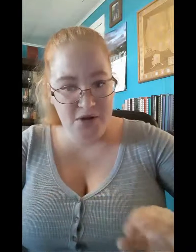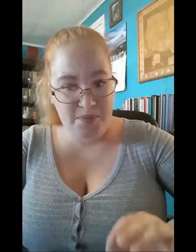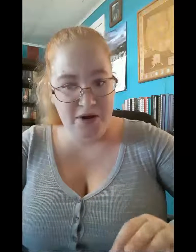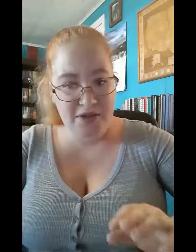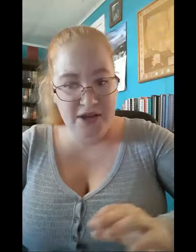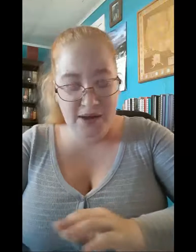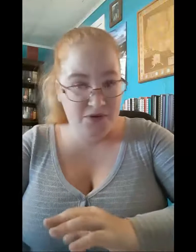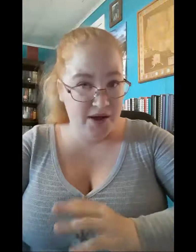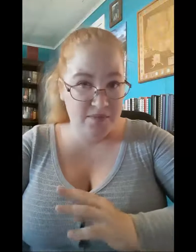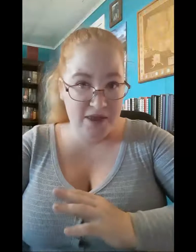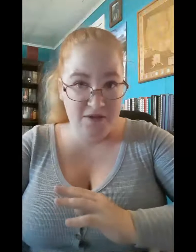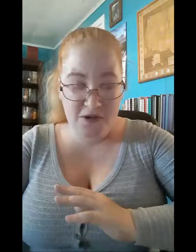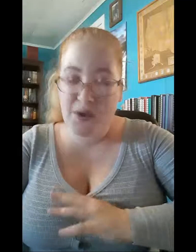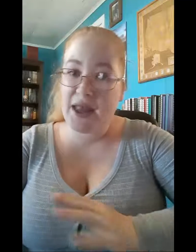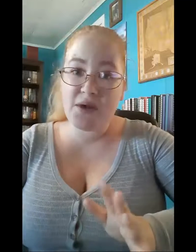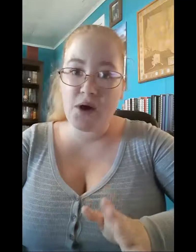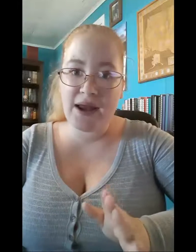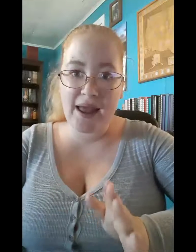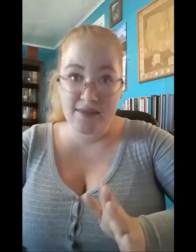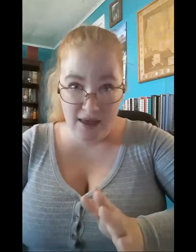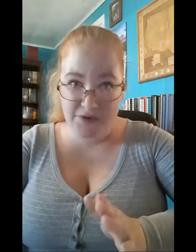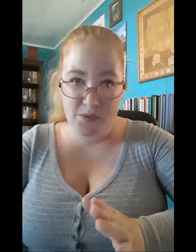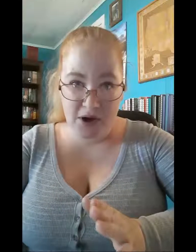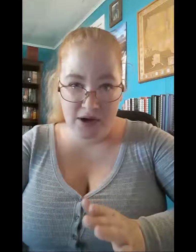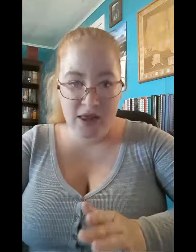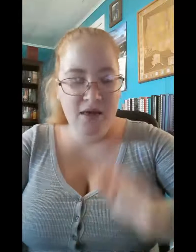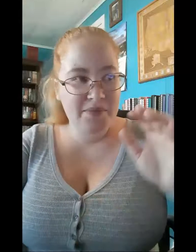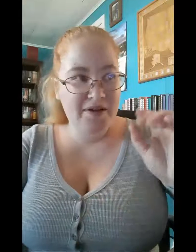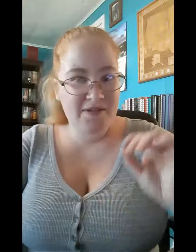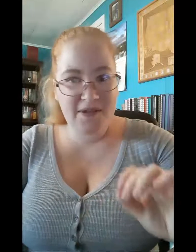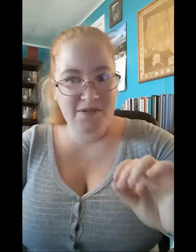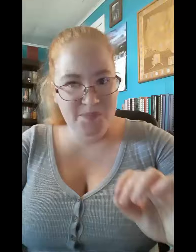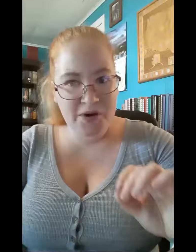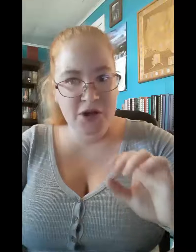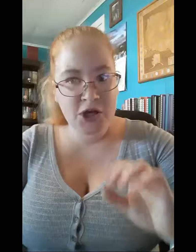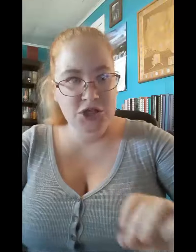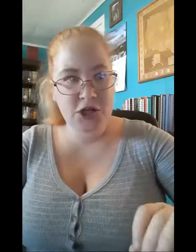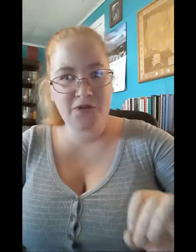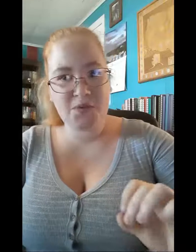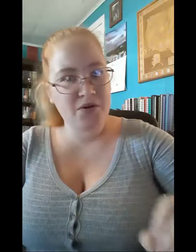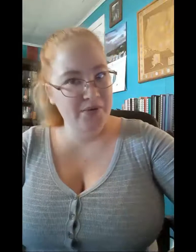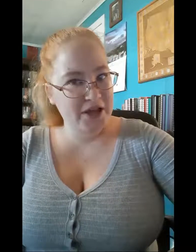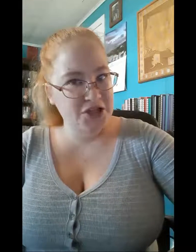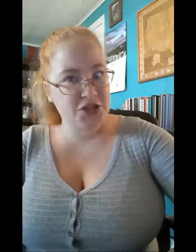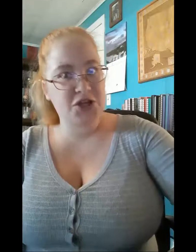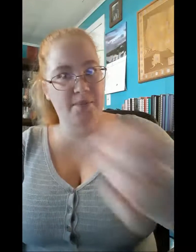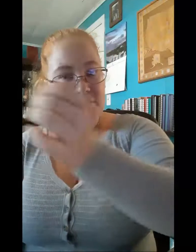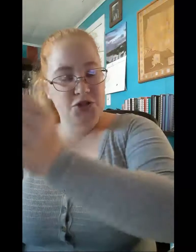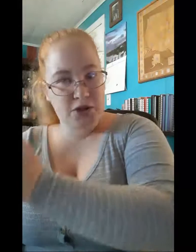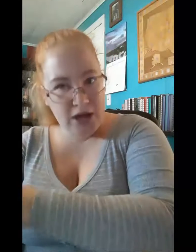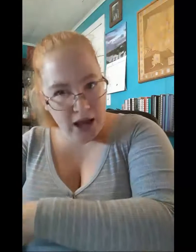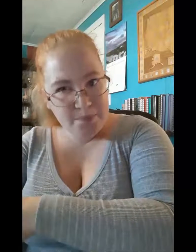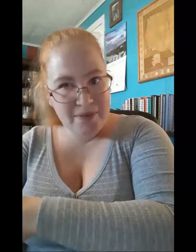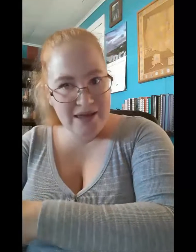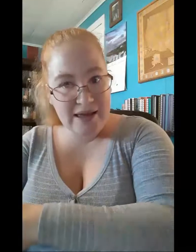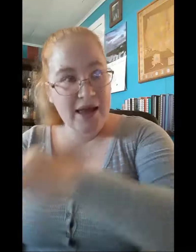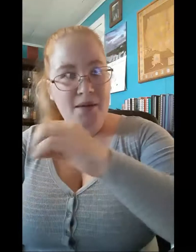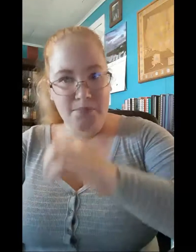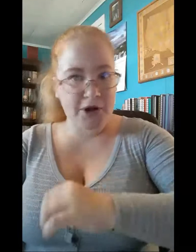book that I would recommend to anyone and everyone. Because this book shows what a relationship should not be, but